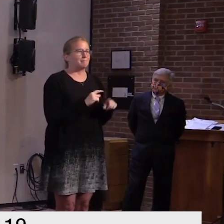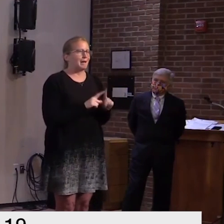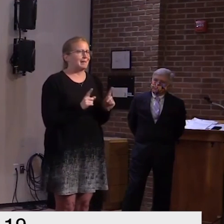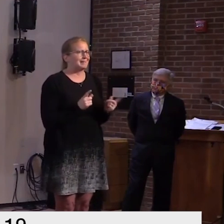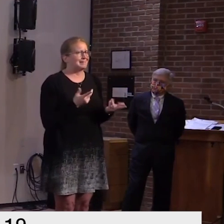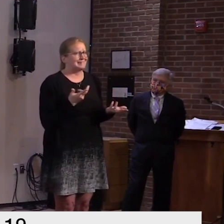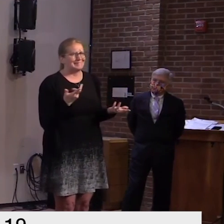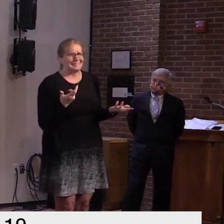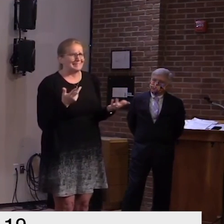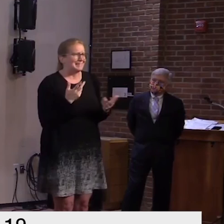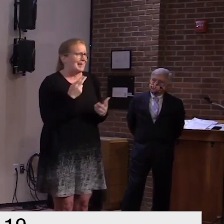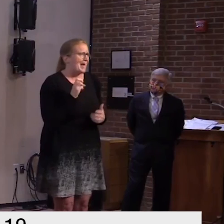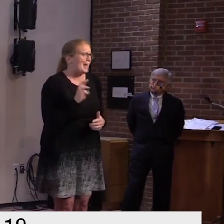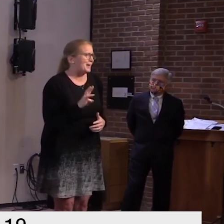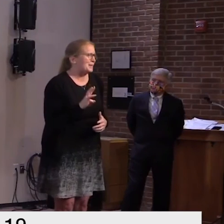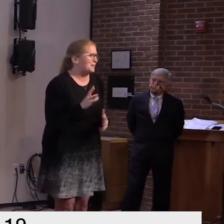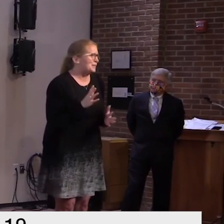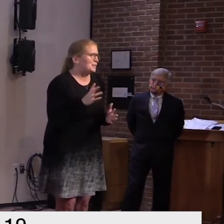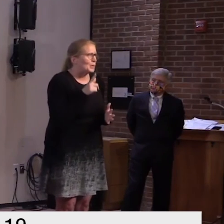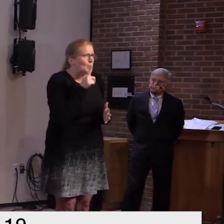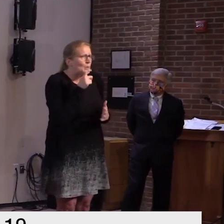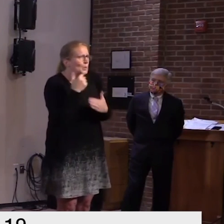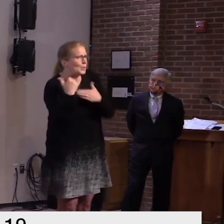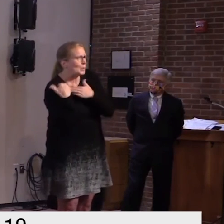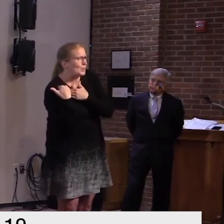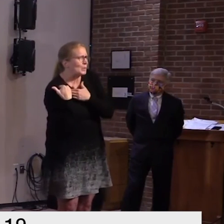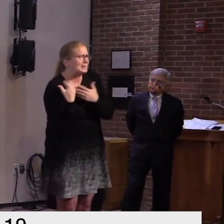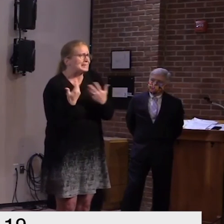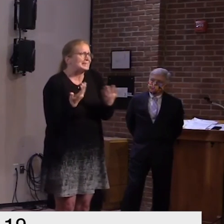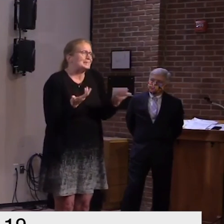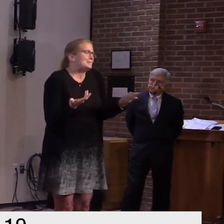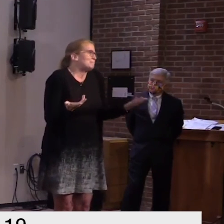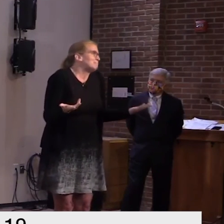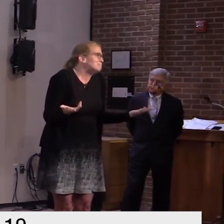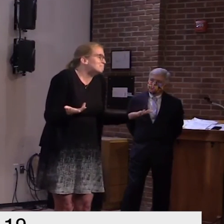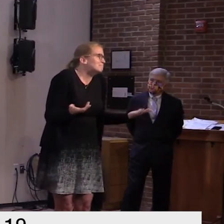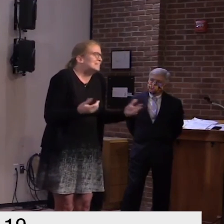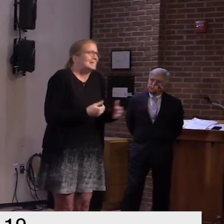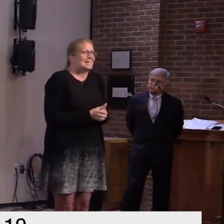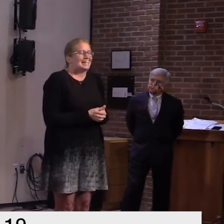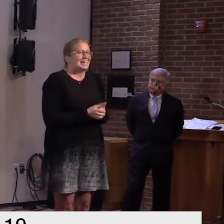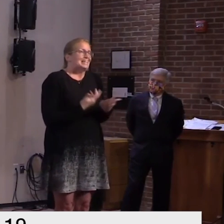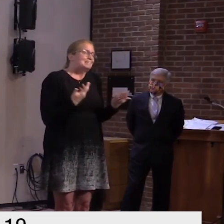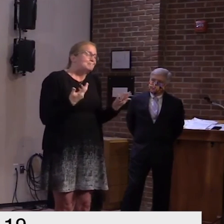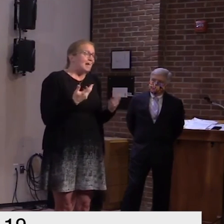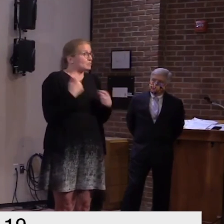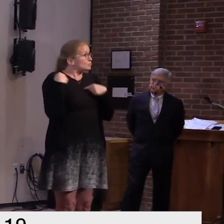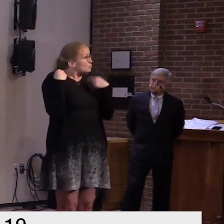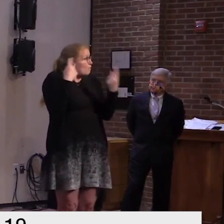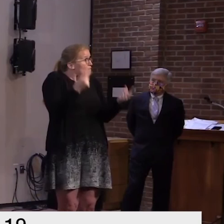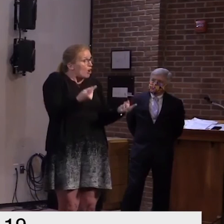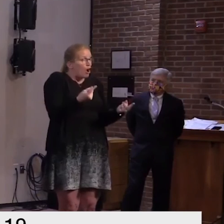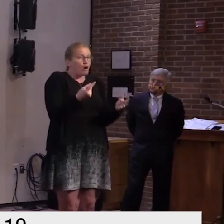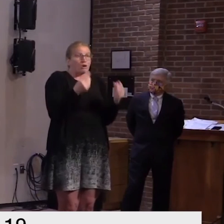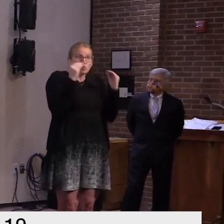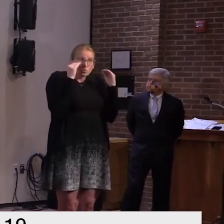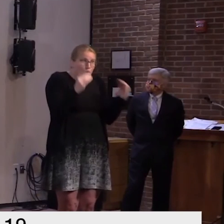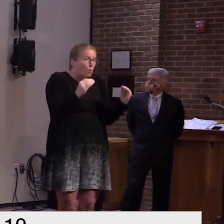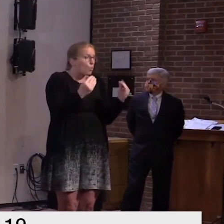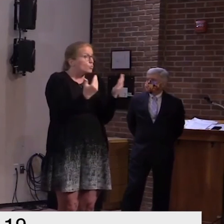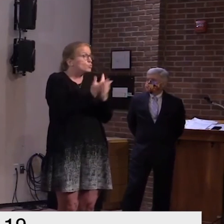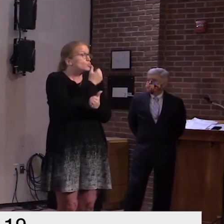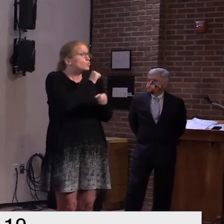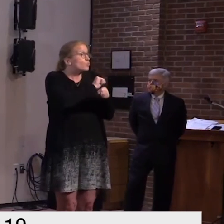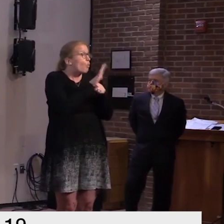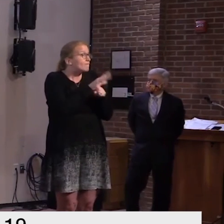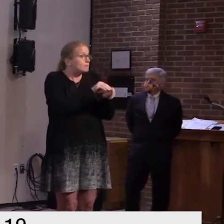and again from what we've seen thus far we haven't uh we haven't had anything linked back to the protest which tells us a couple